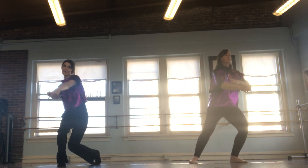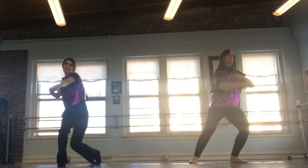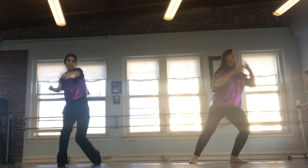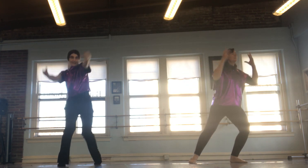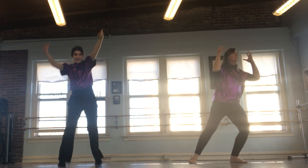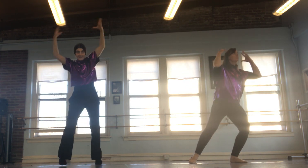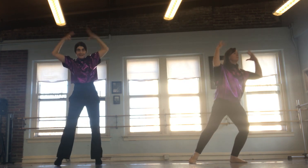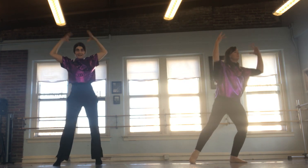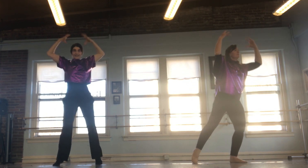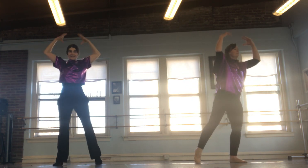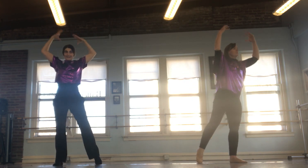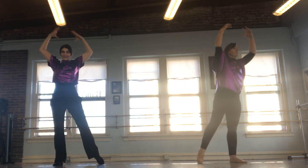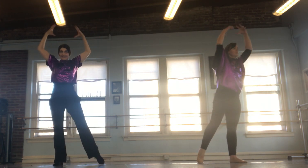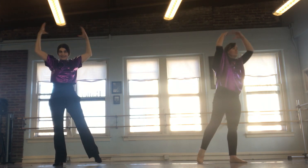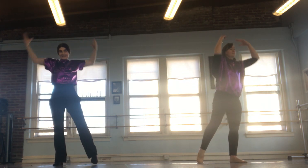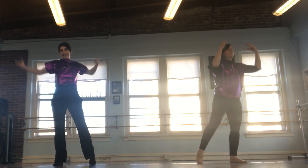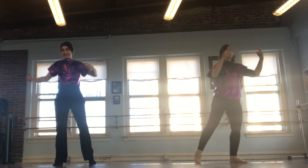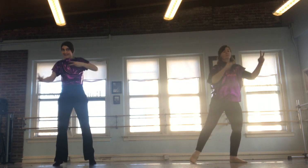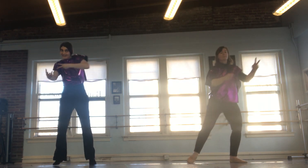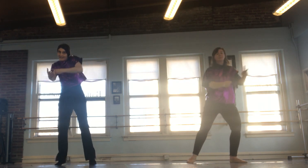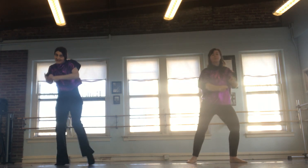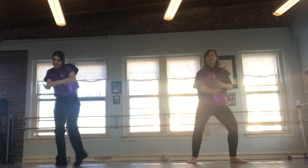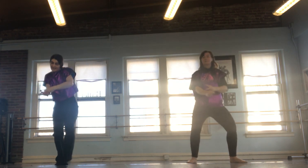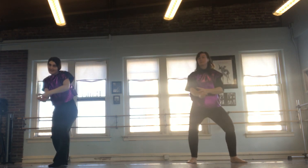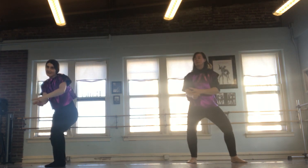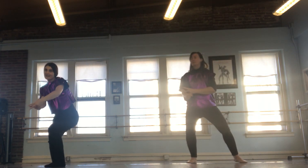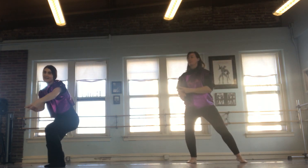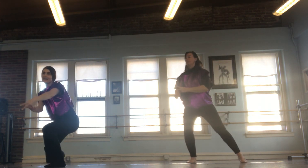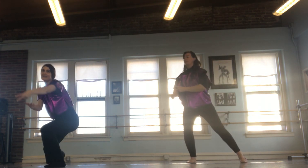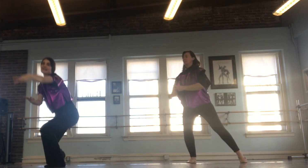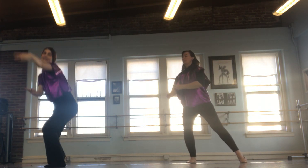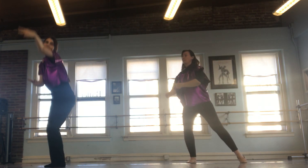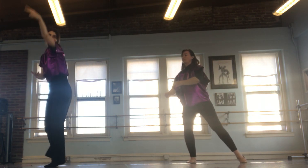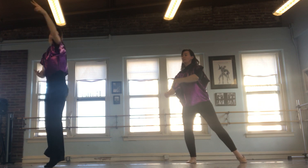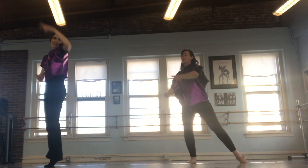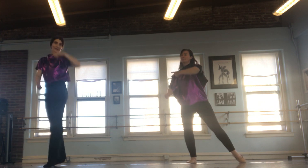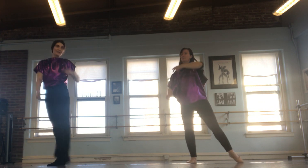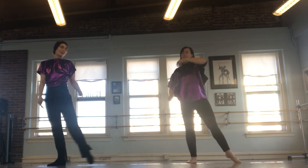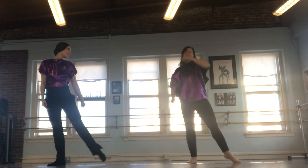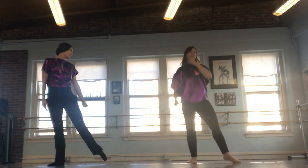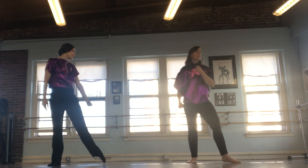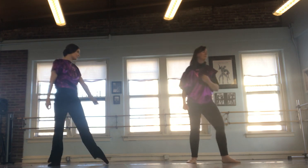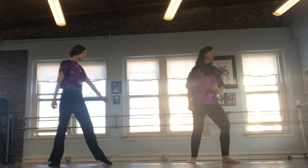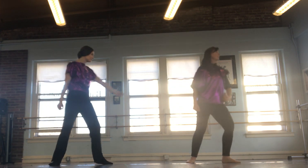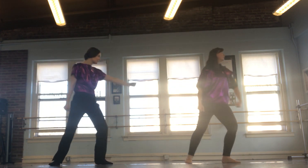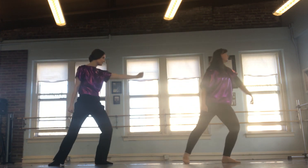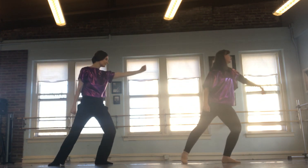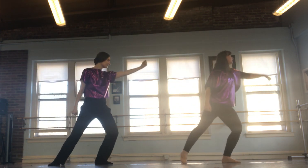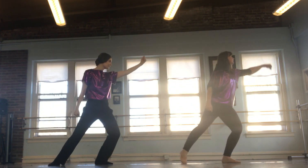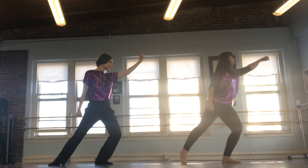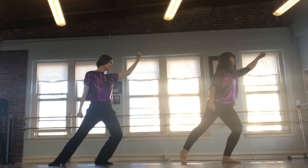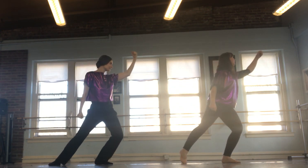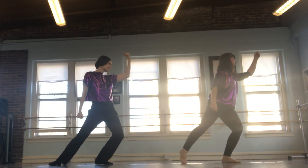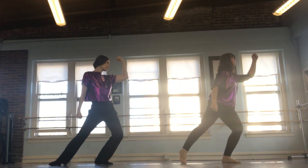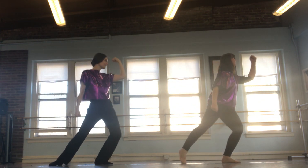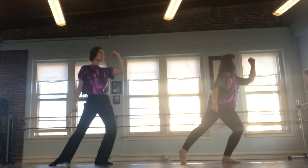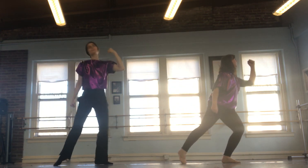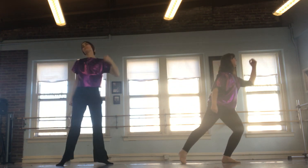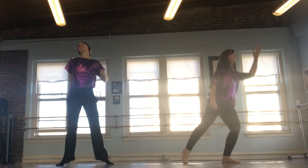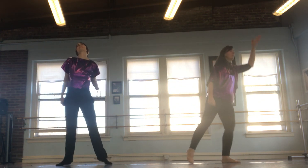I pray Are